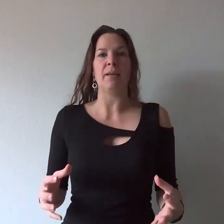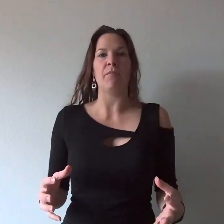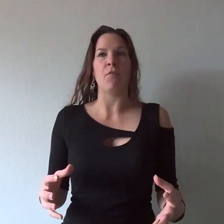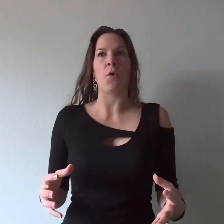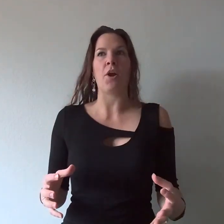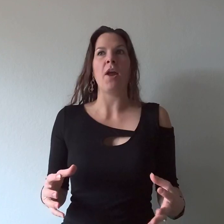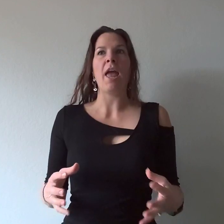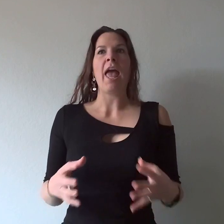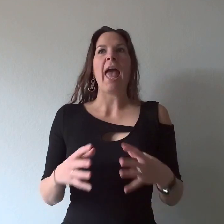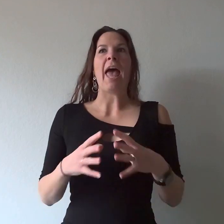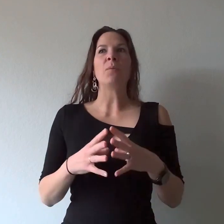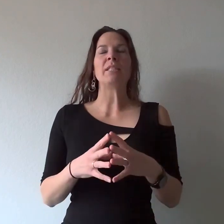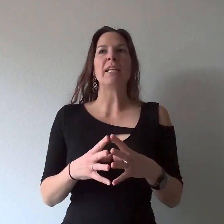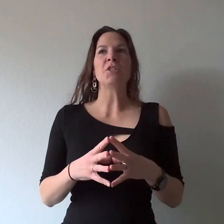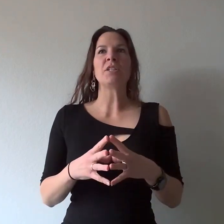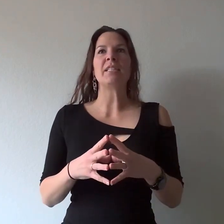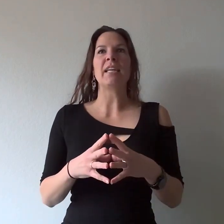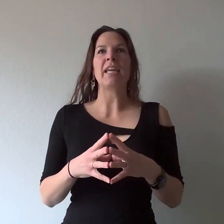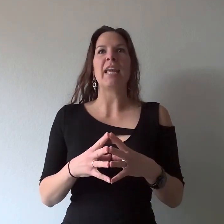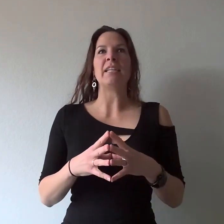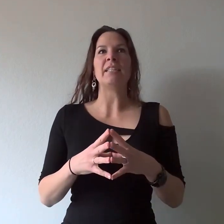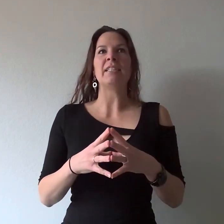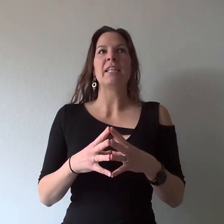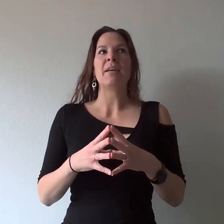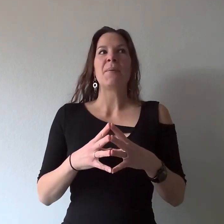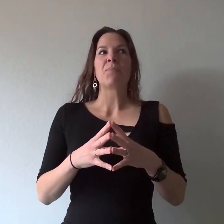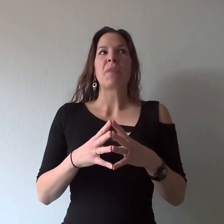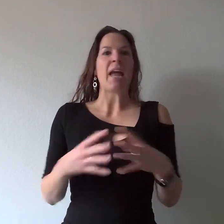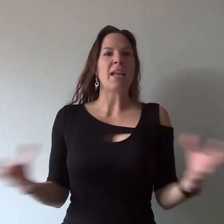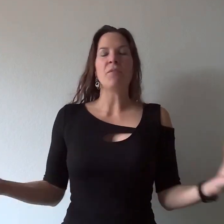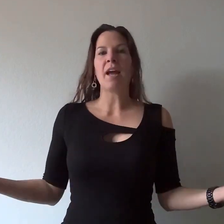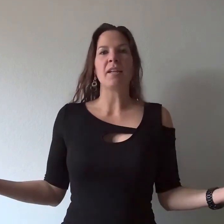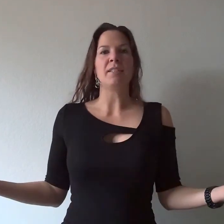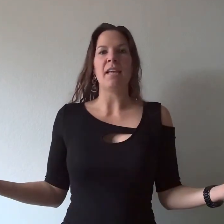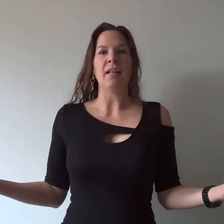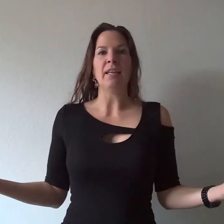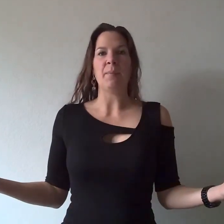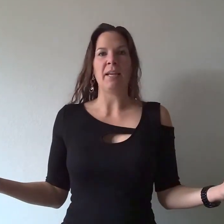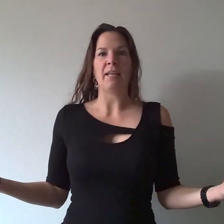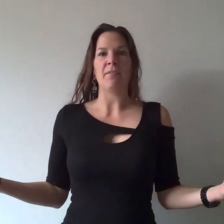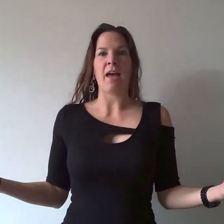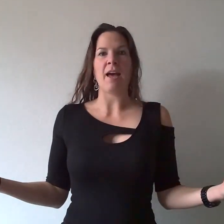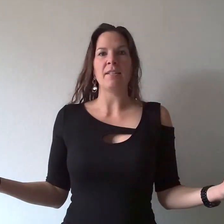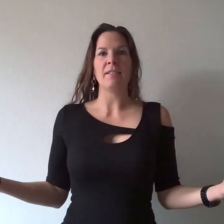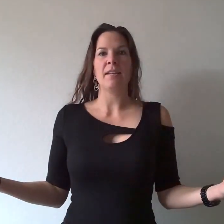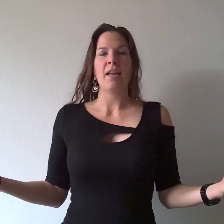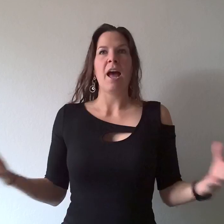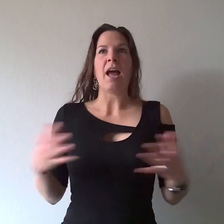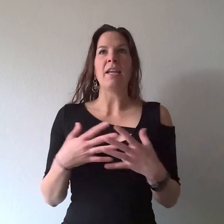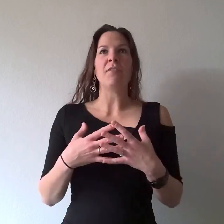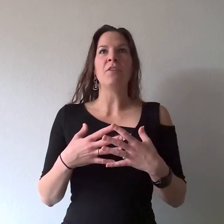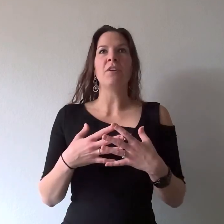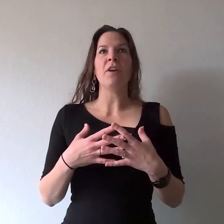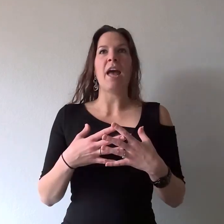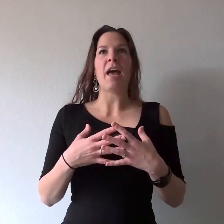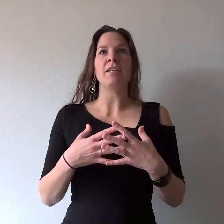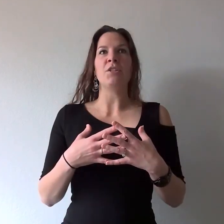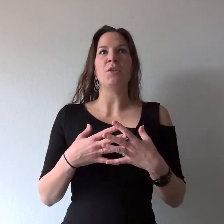him for and what's interesting is I never had to tell him any of that I never had to